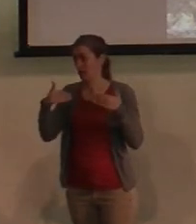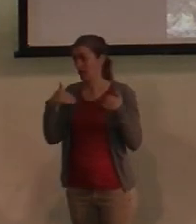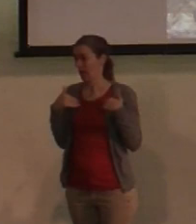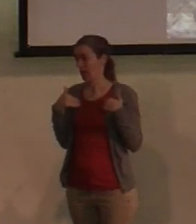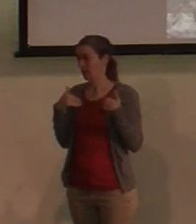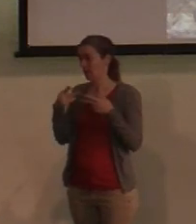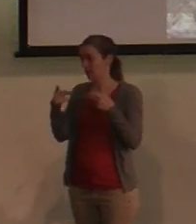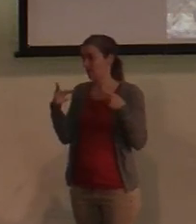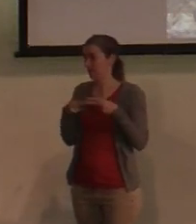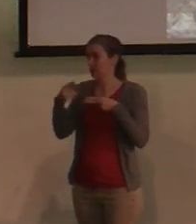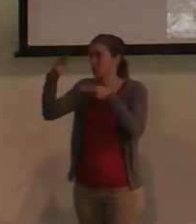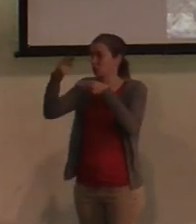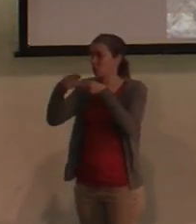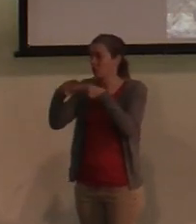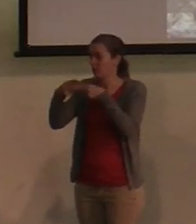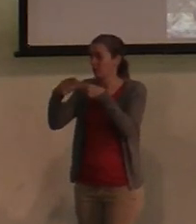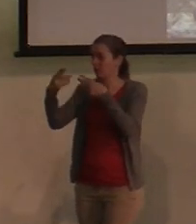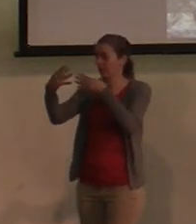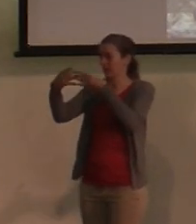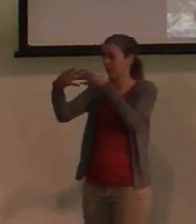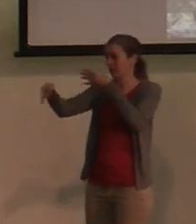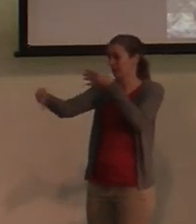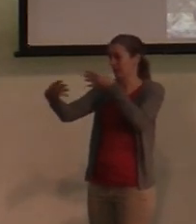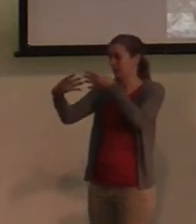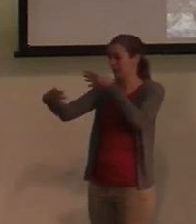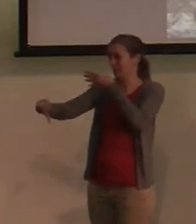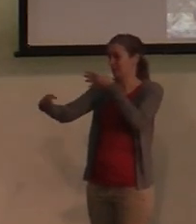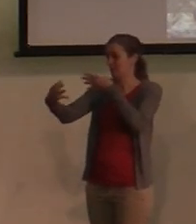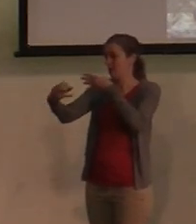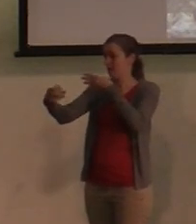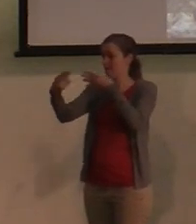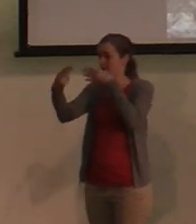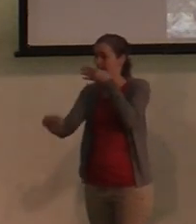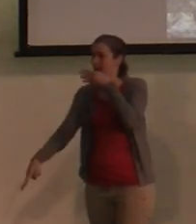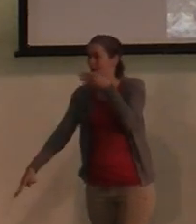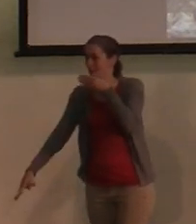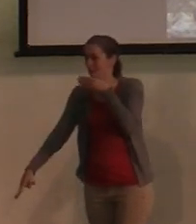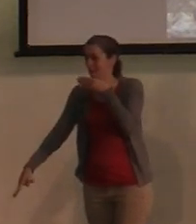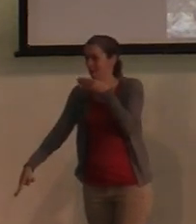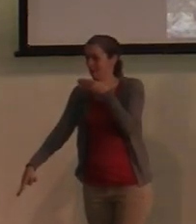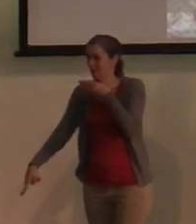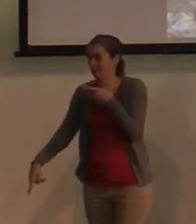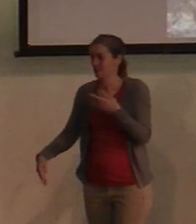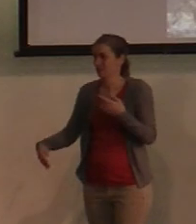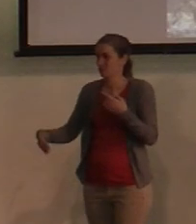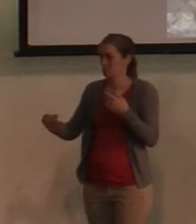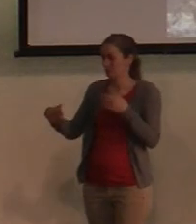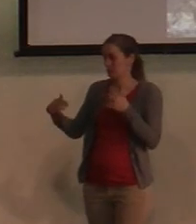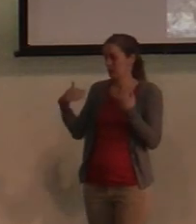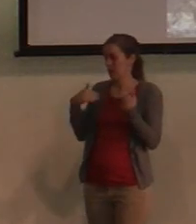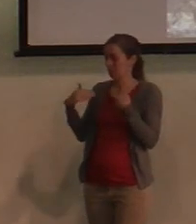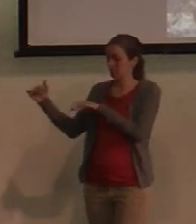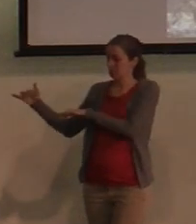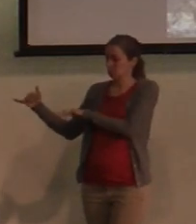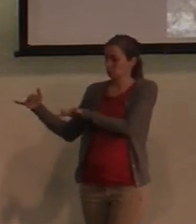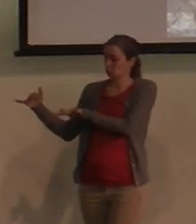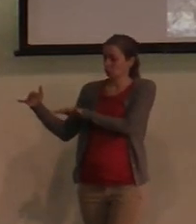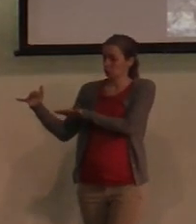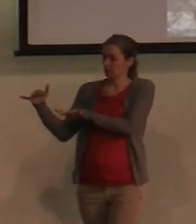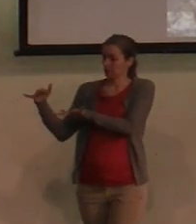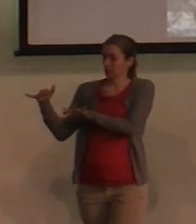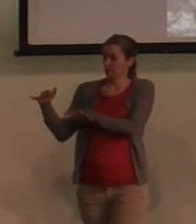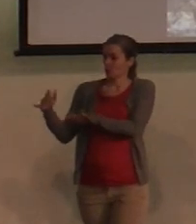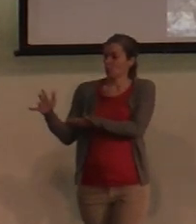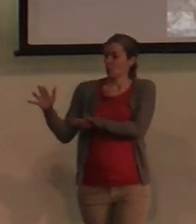actually called the Gates Ahead. And what they felt like was there was a stream that ran through there and in ancient